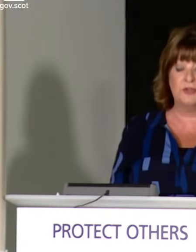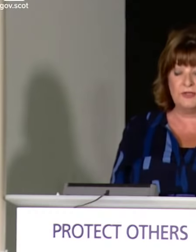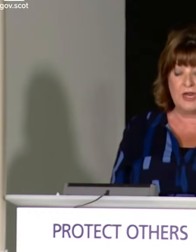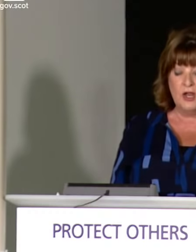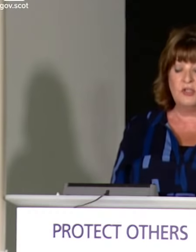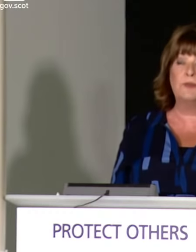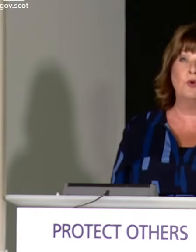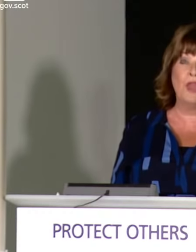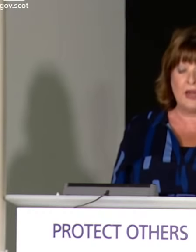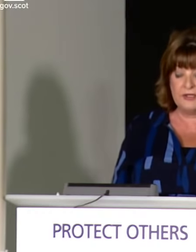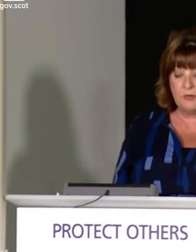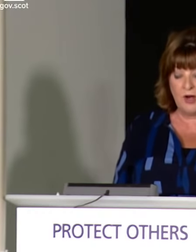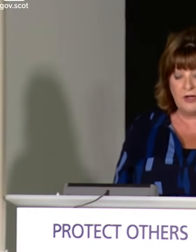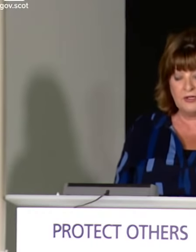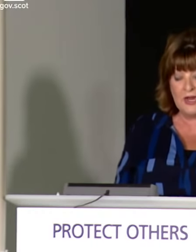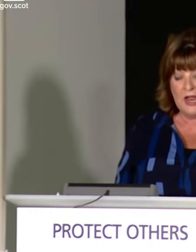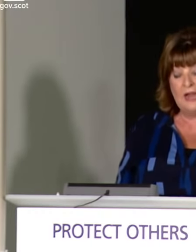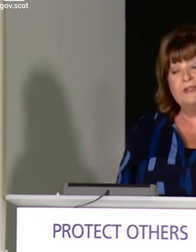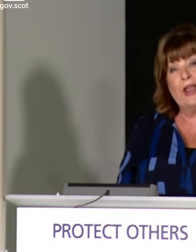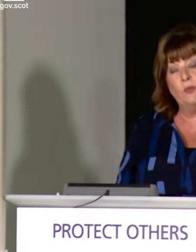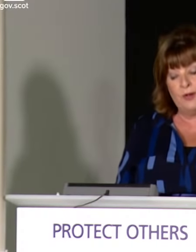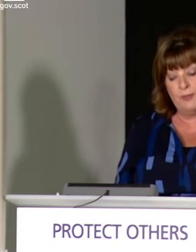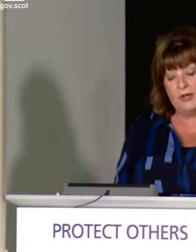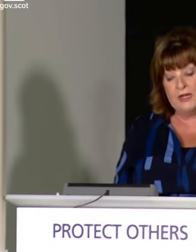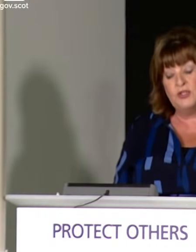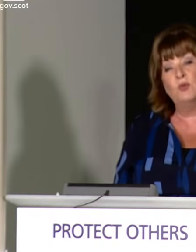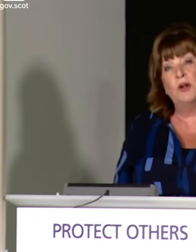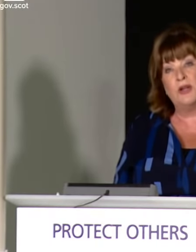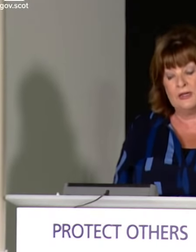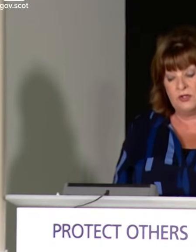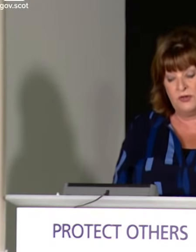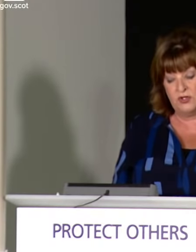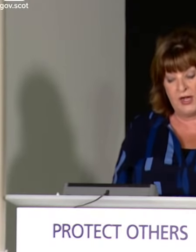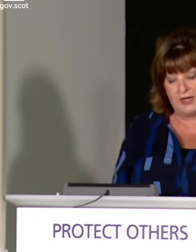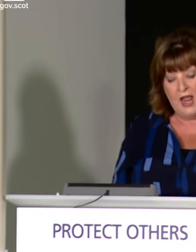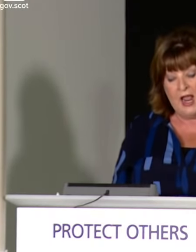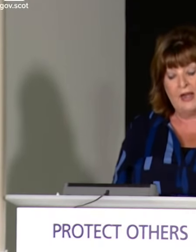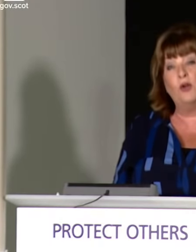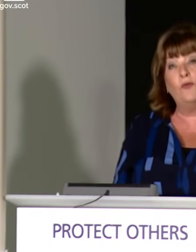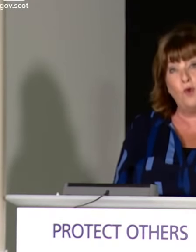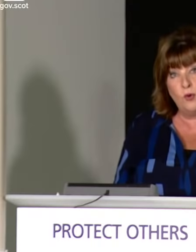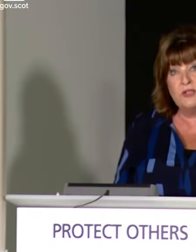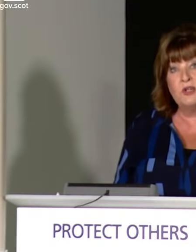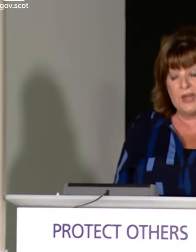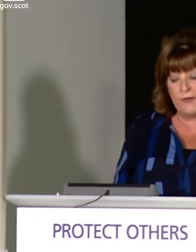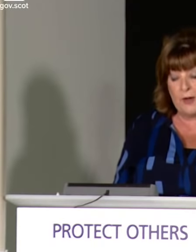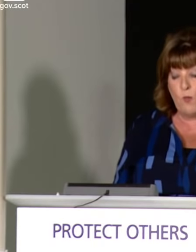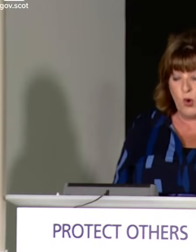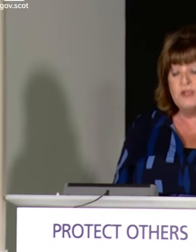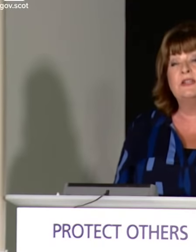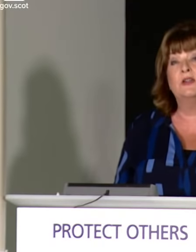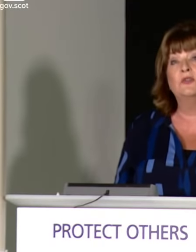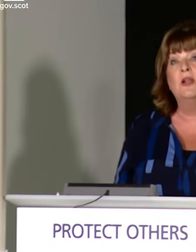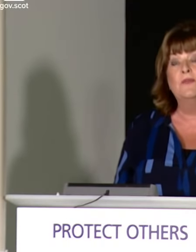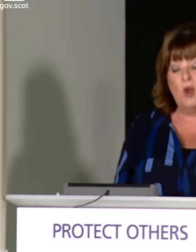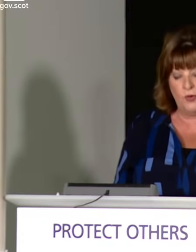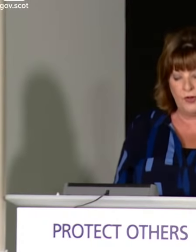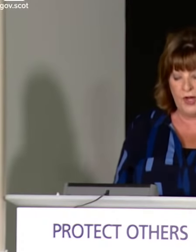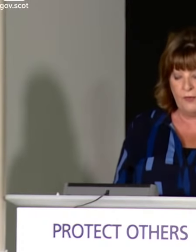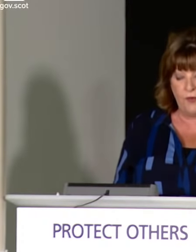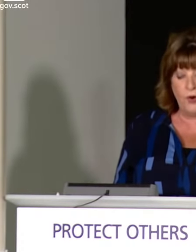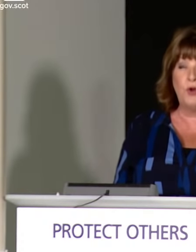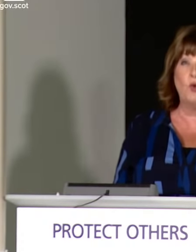new initiatives to support the housing market and to help people into work and to retrain. And I look forward to giving more details